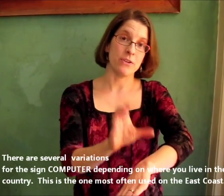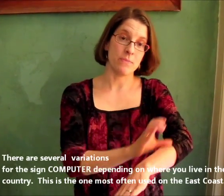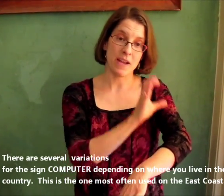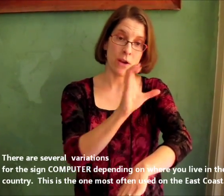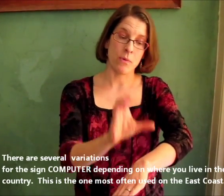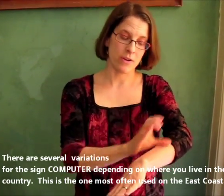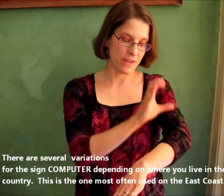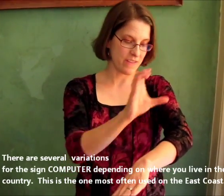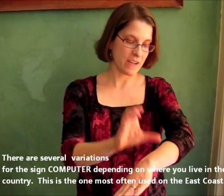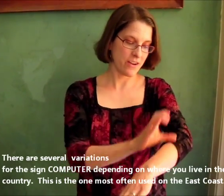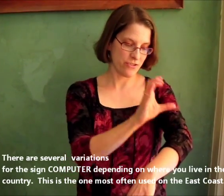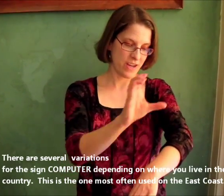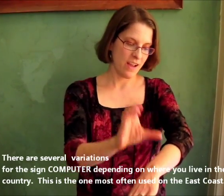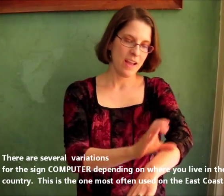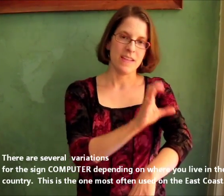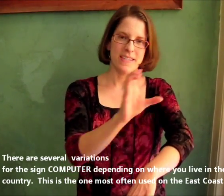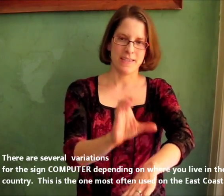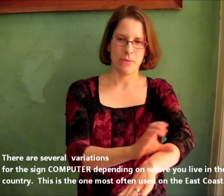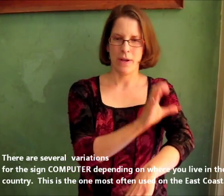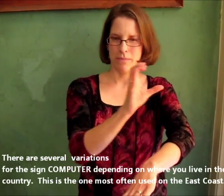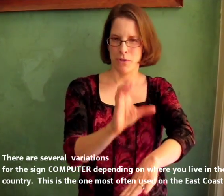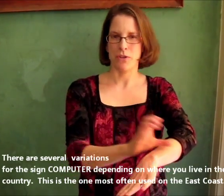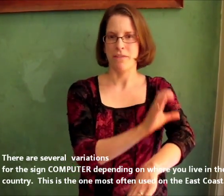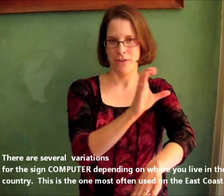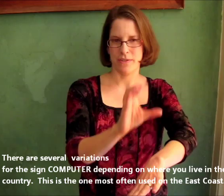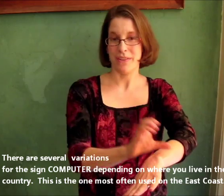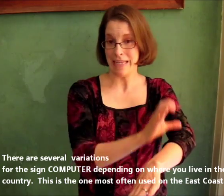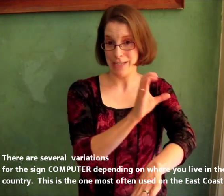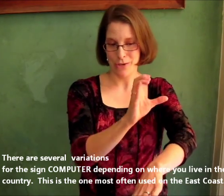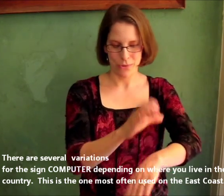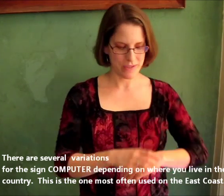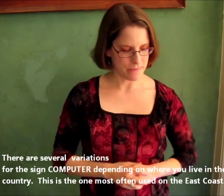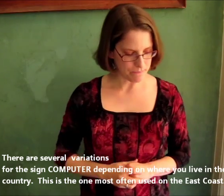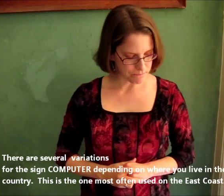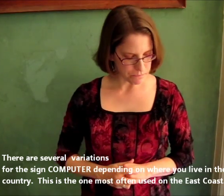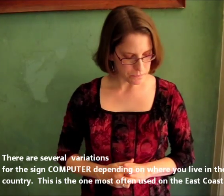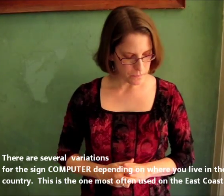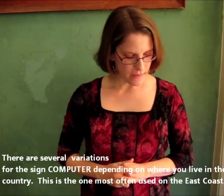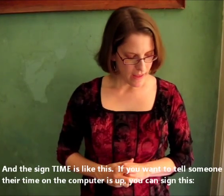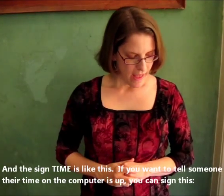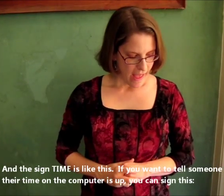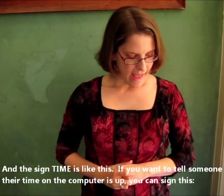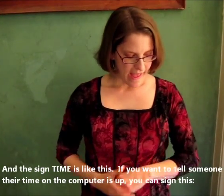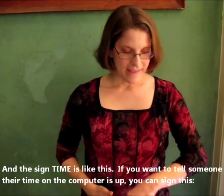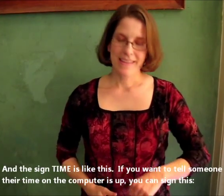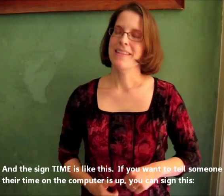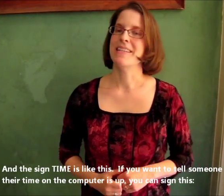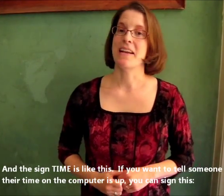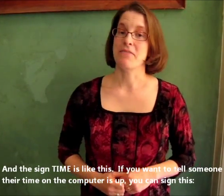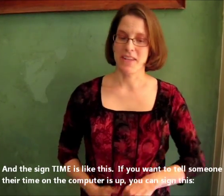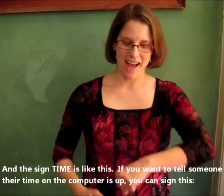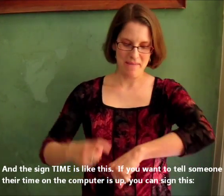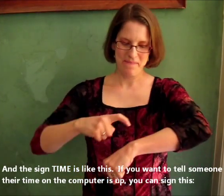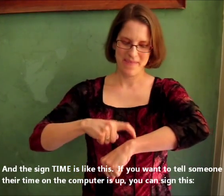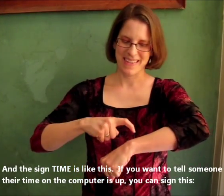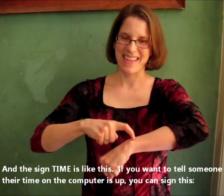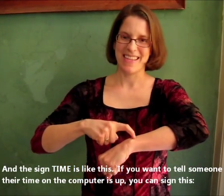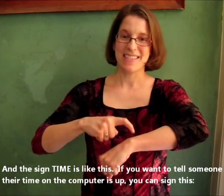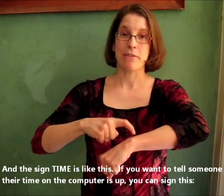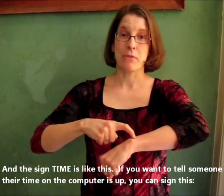depending on where you live in the country. This is the one most often used on the East Coast. And the sign for time is like this. So if you